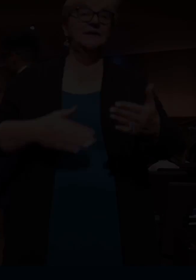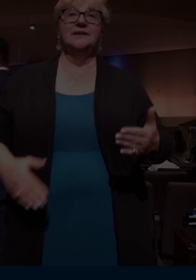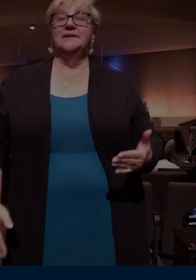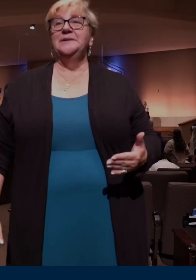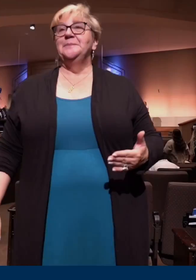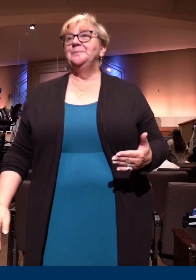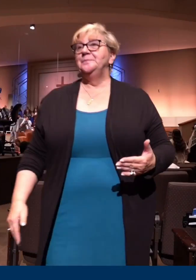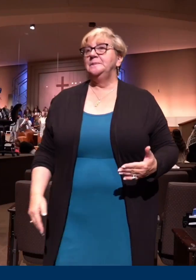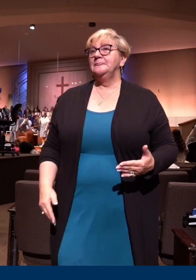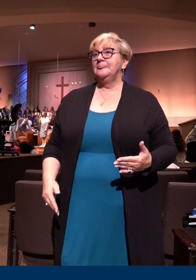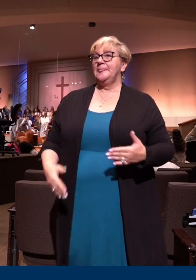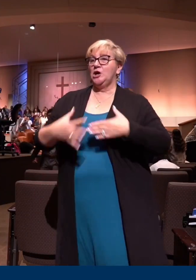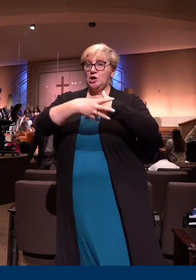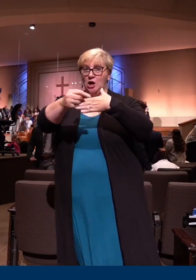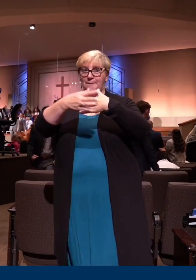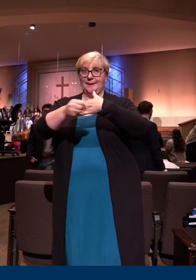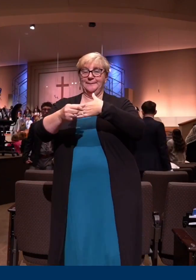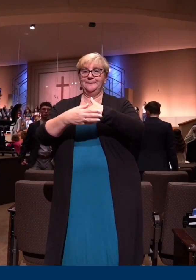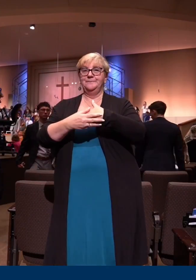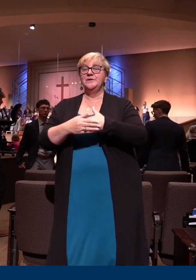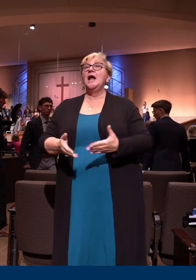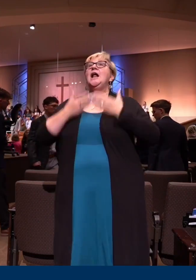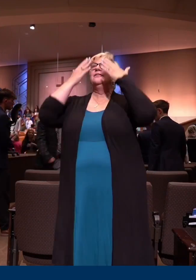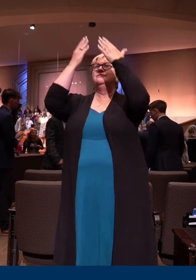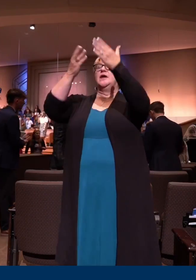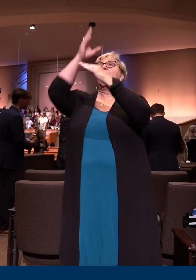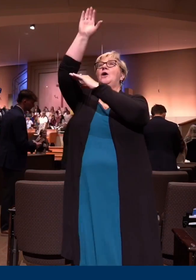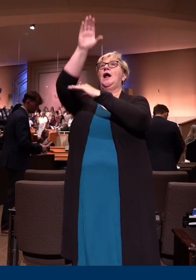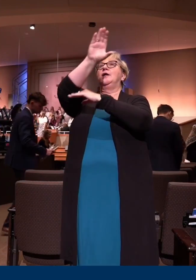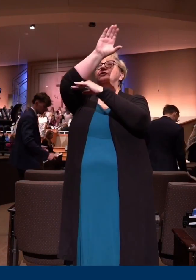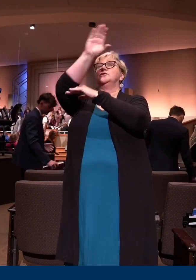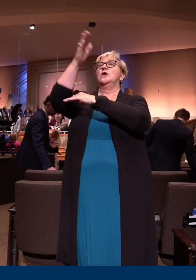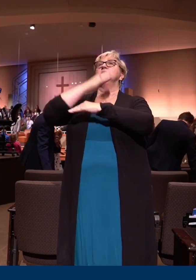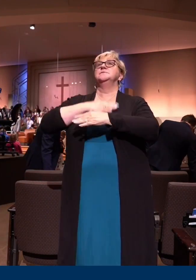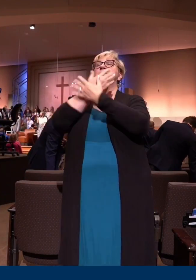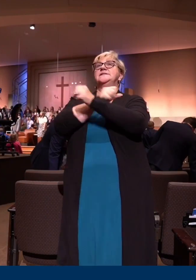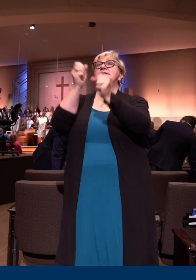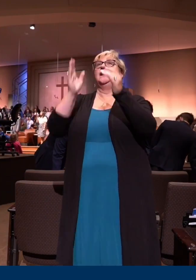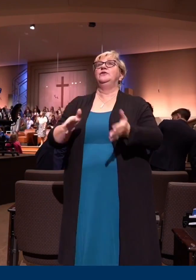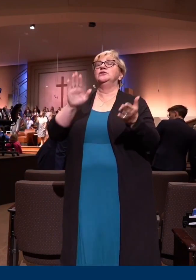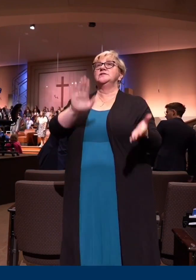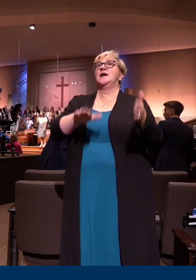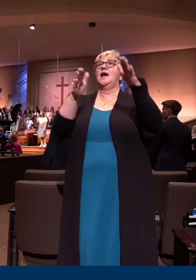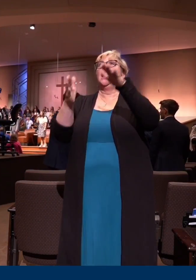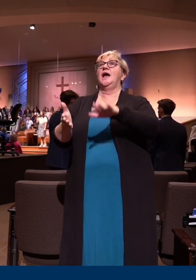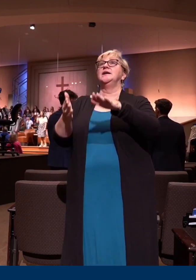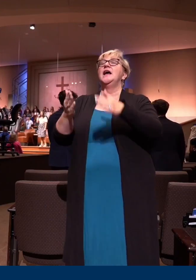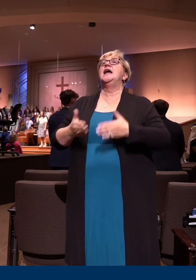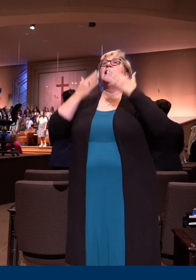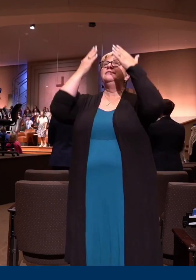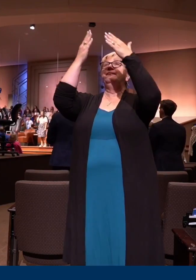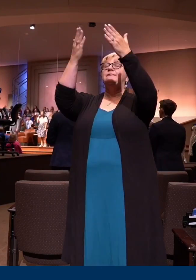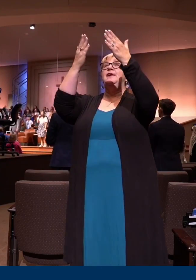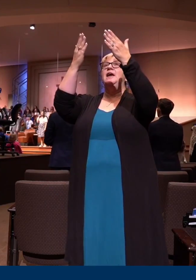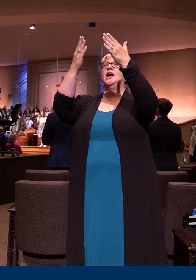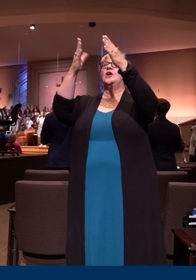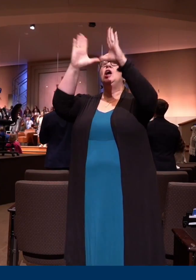Down at the cross where my Savior died, down where for cleansing from sin